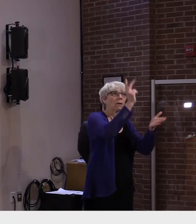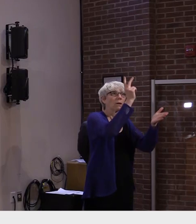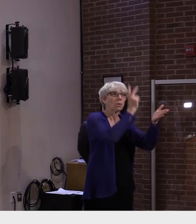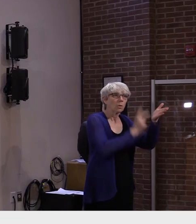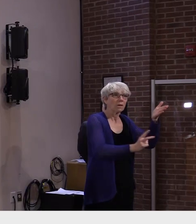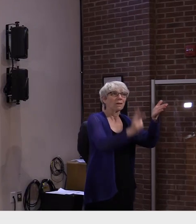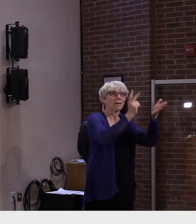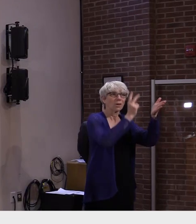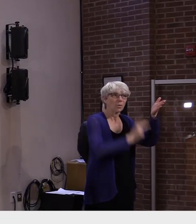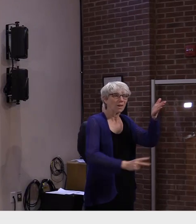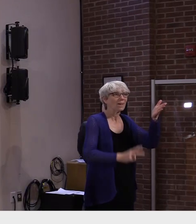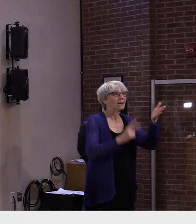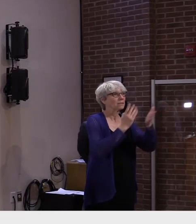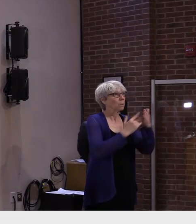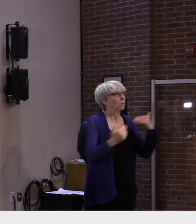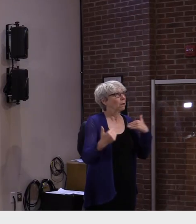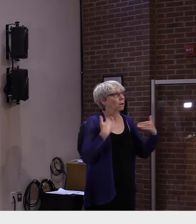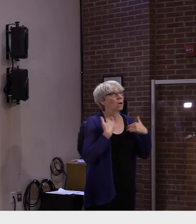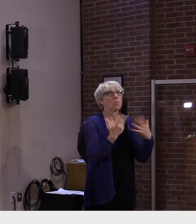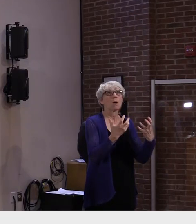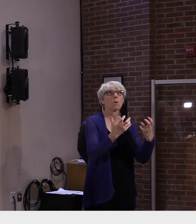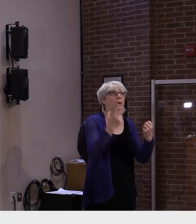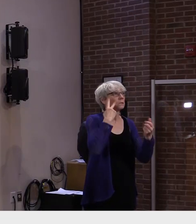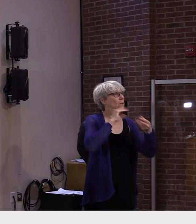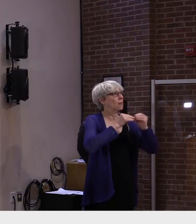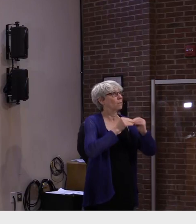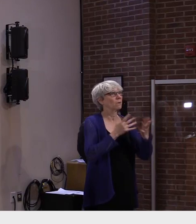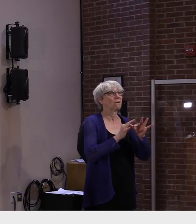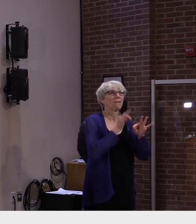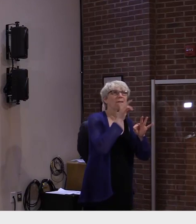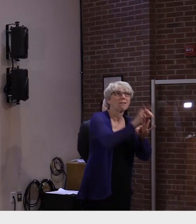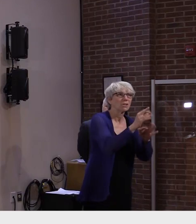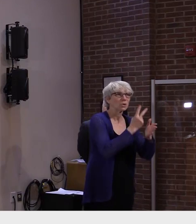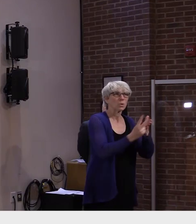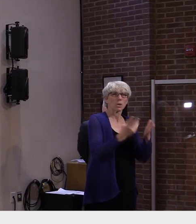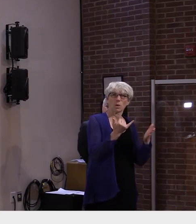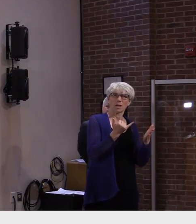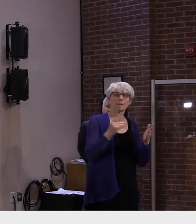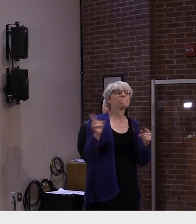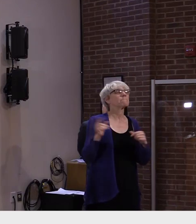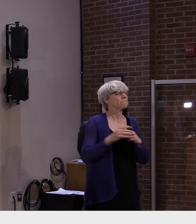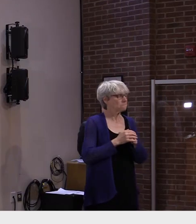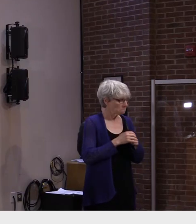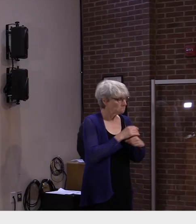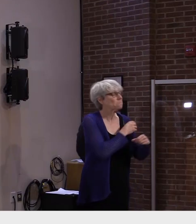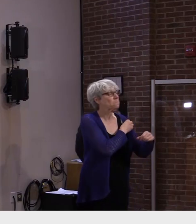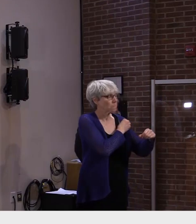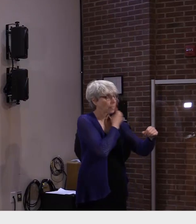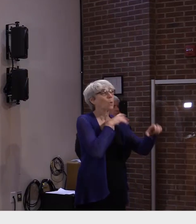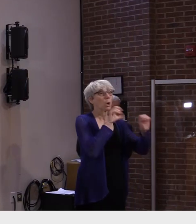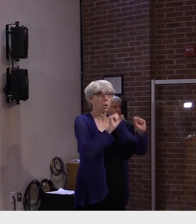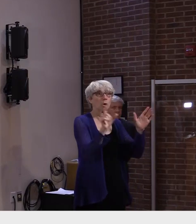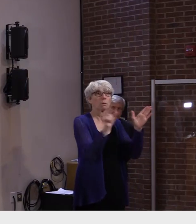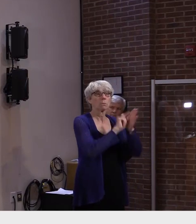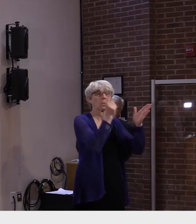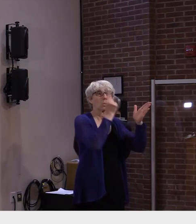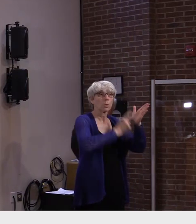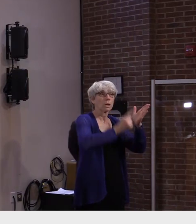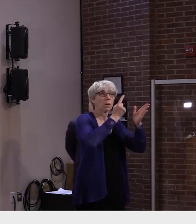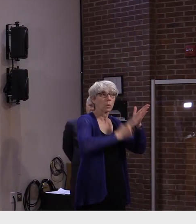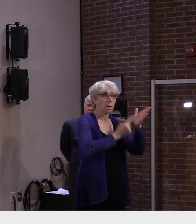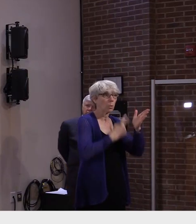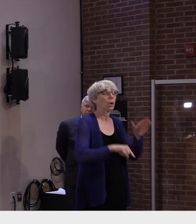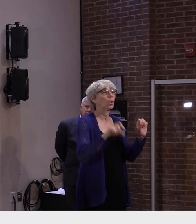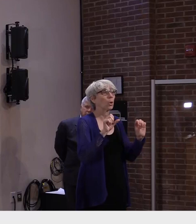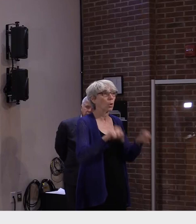feedback that we're getting constant requests for that information. Yeah. There's no reason why we can't do that. Again, I think the focus